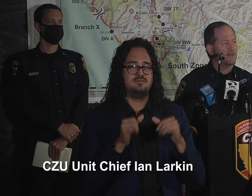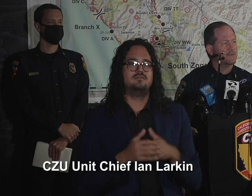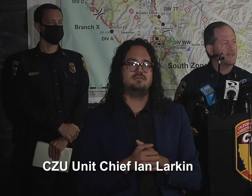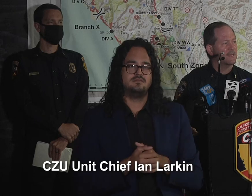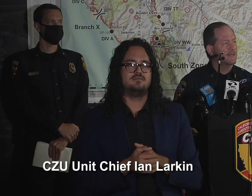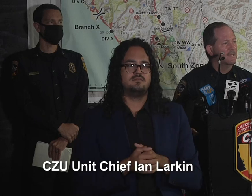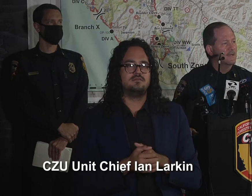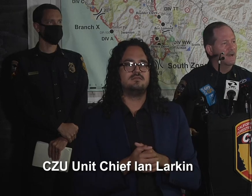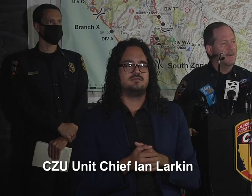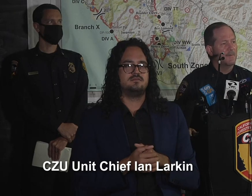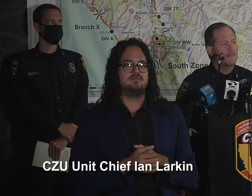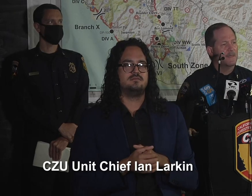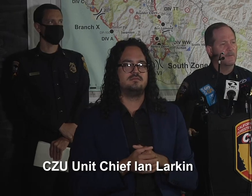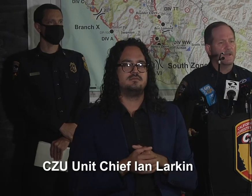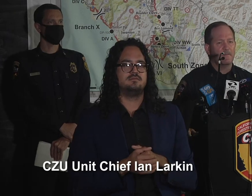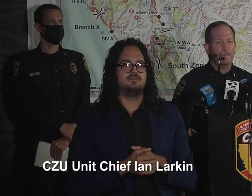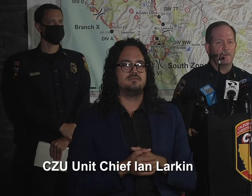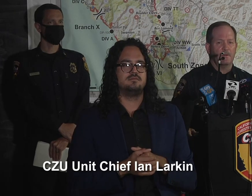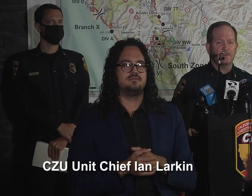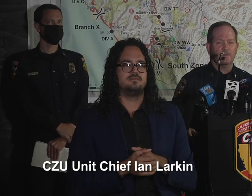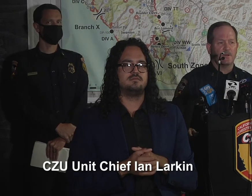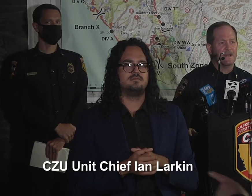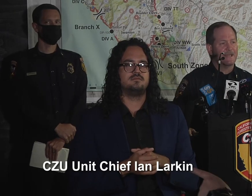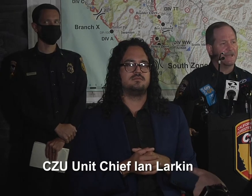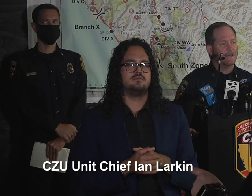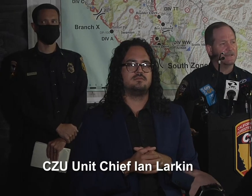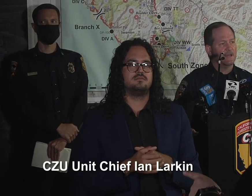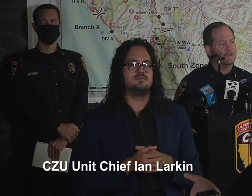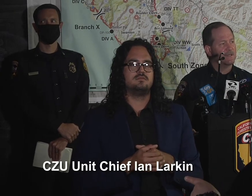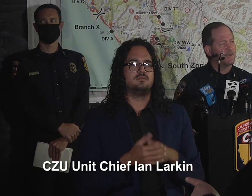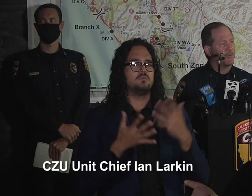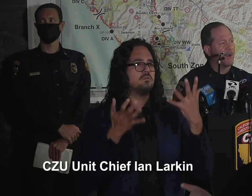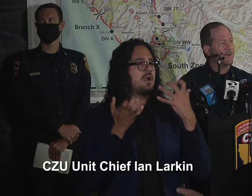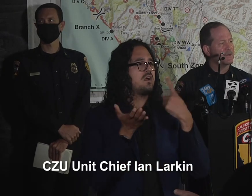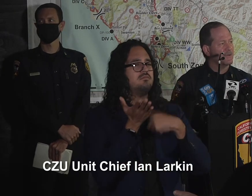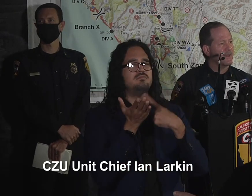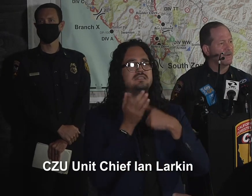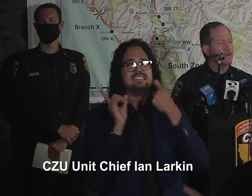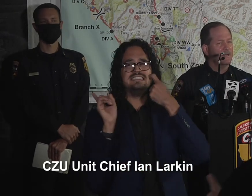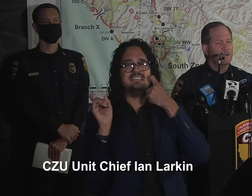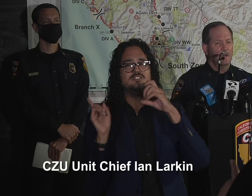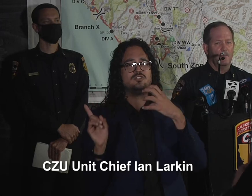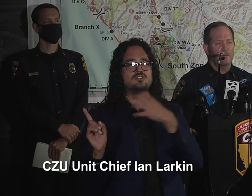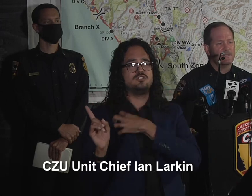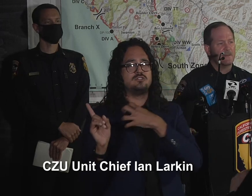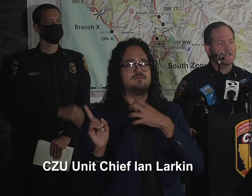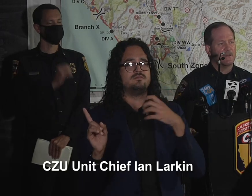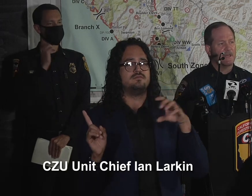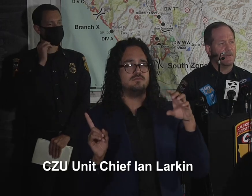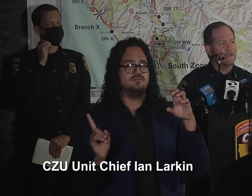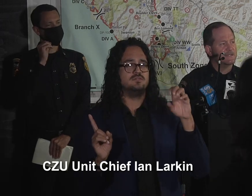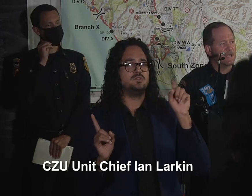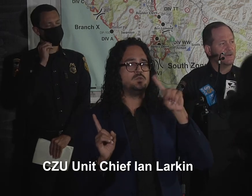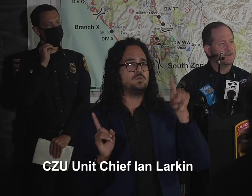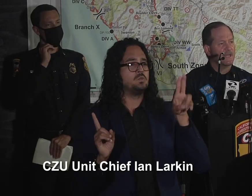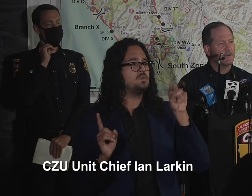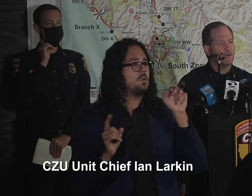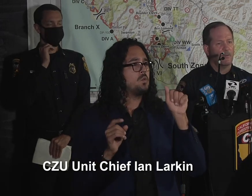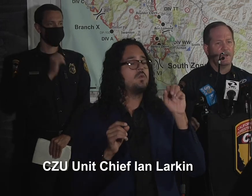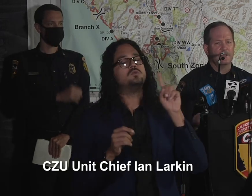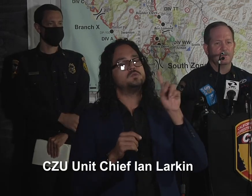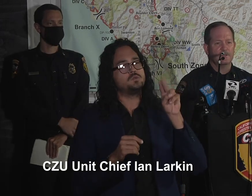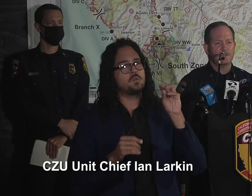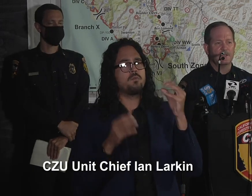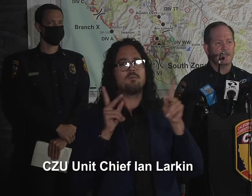Sergeant Zuno said. We have people that are still trying to get in to see if their properties are there. Both San Mateo County and Santa Cruz